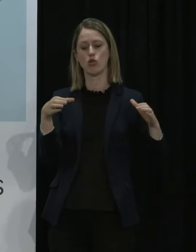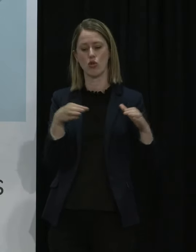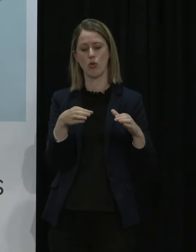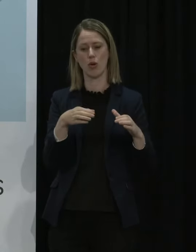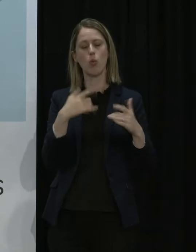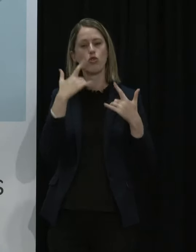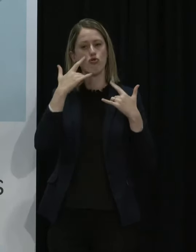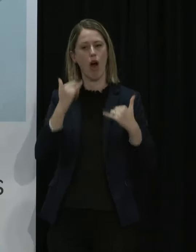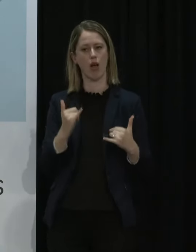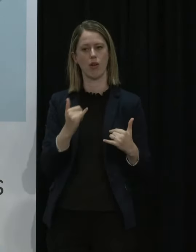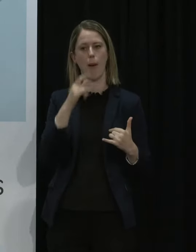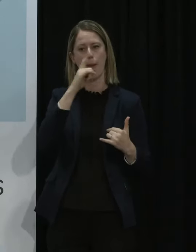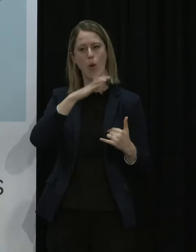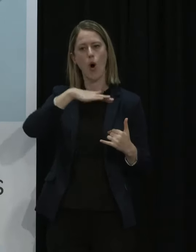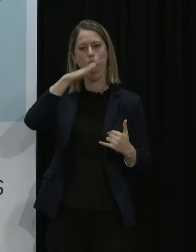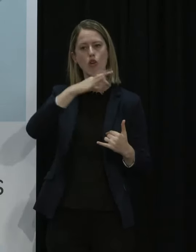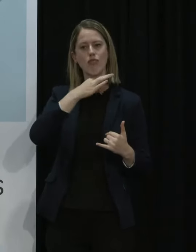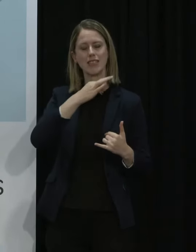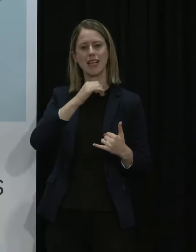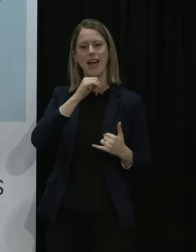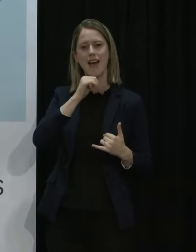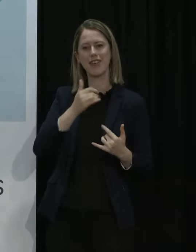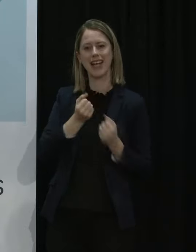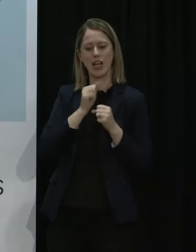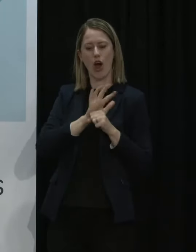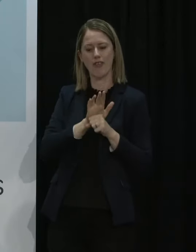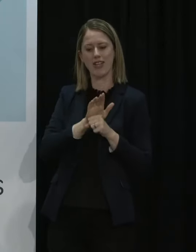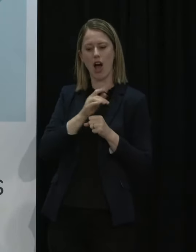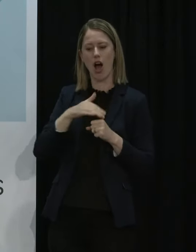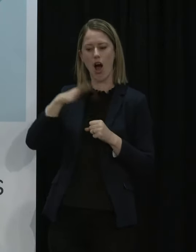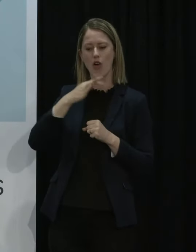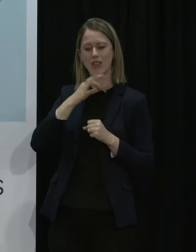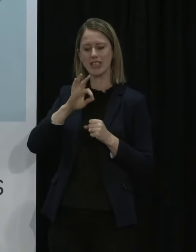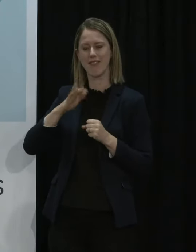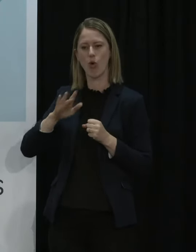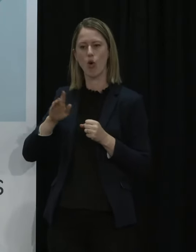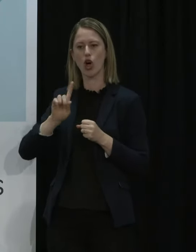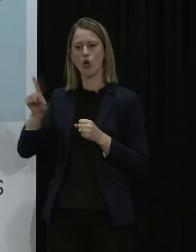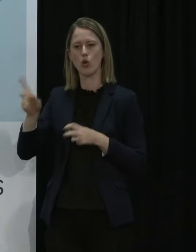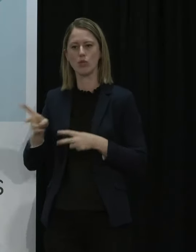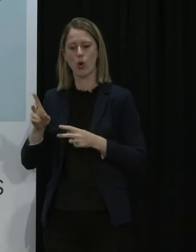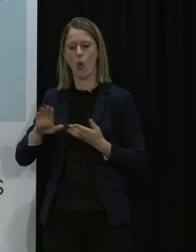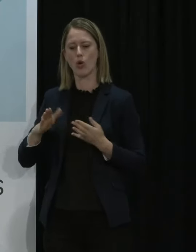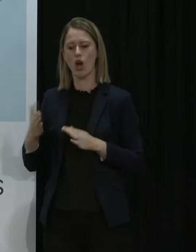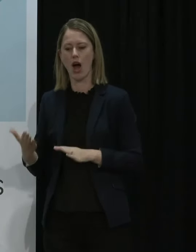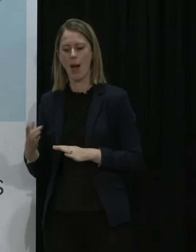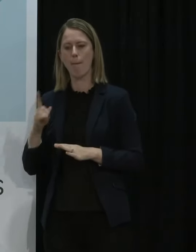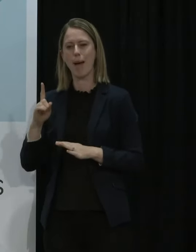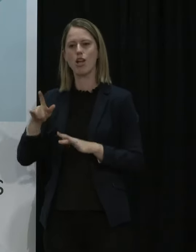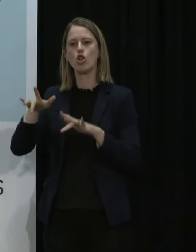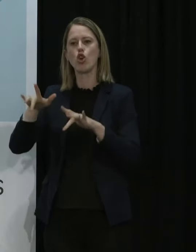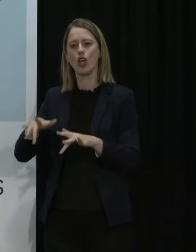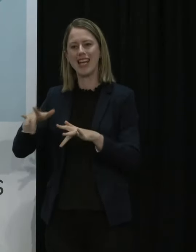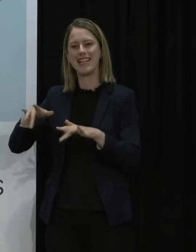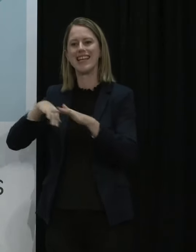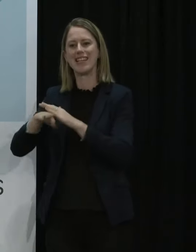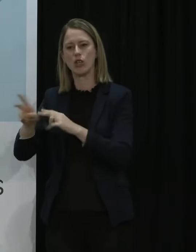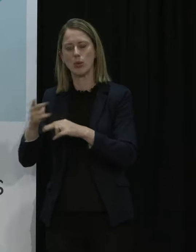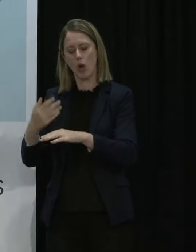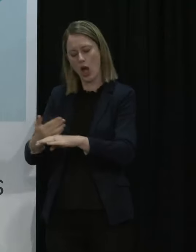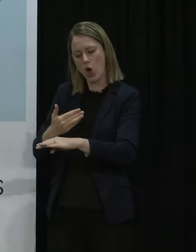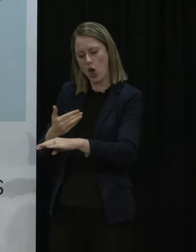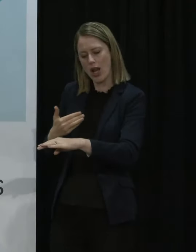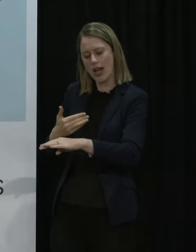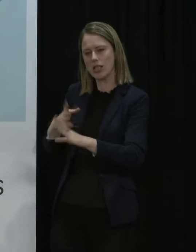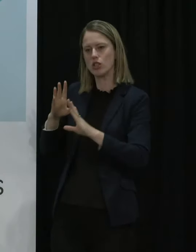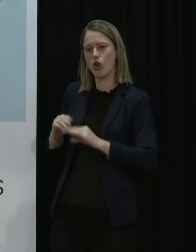trialled in yes it people who at high risk of hospitalisation or death but who are not necessarily requiring hospital care so it prevents